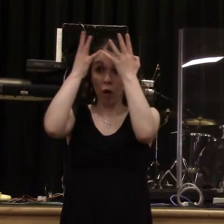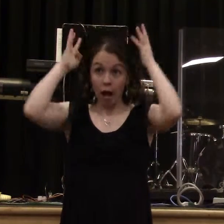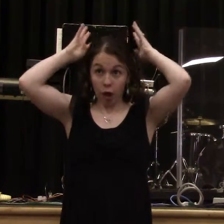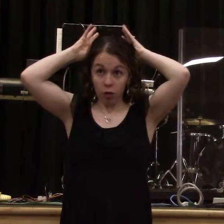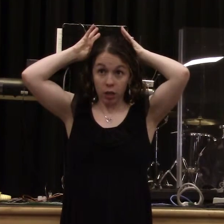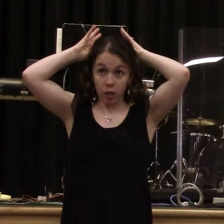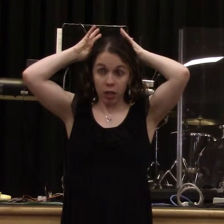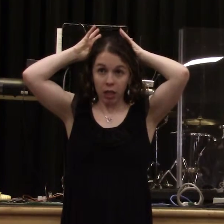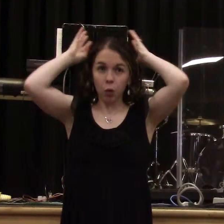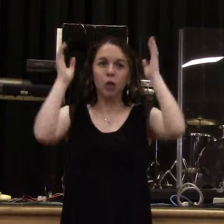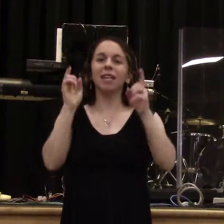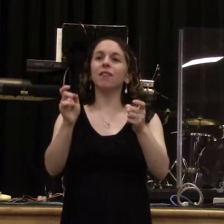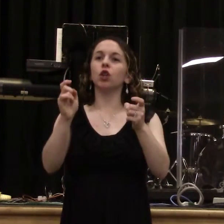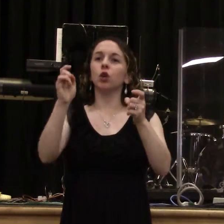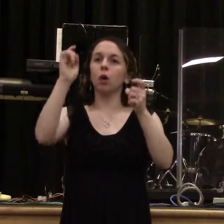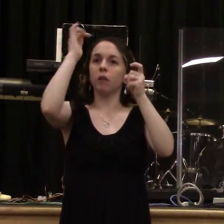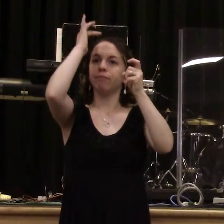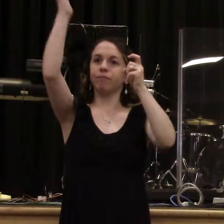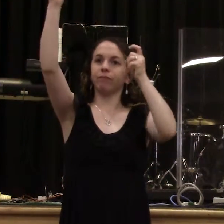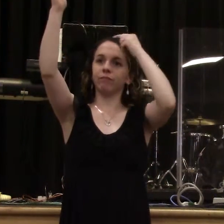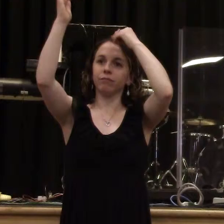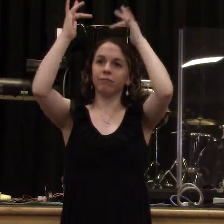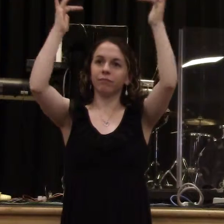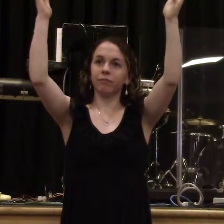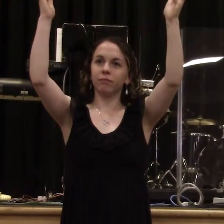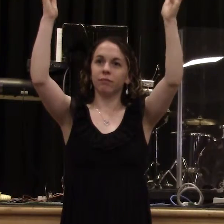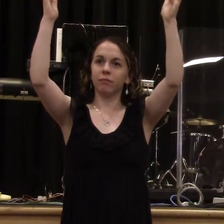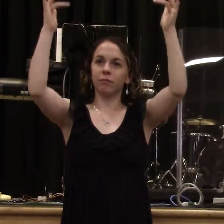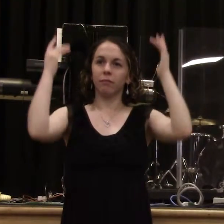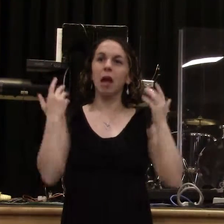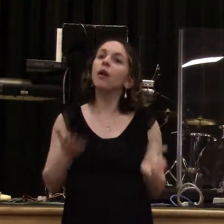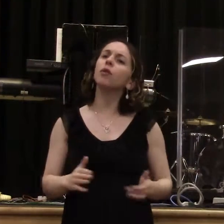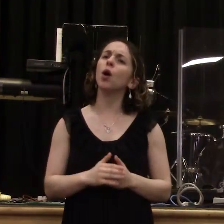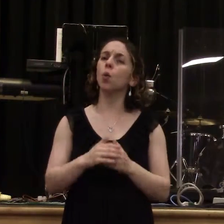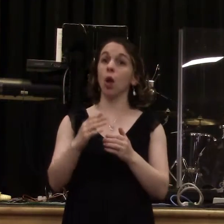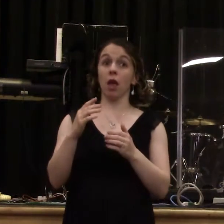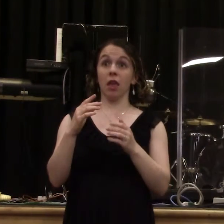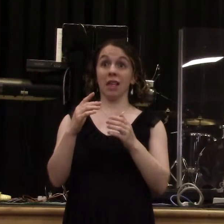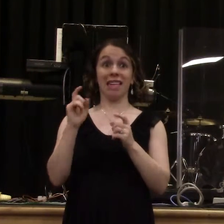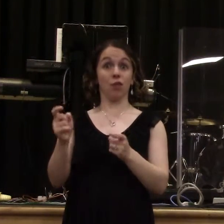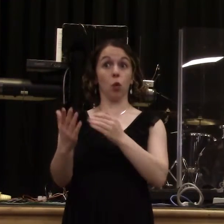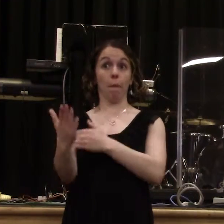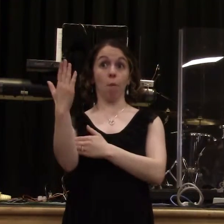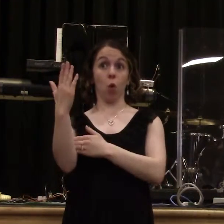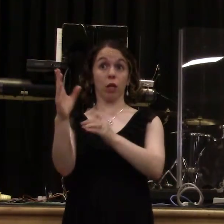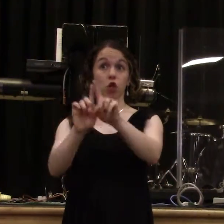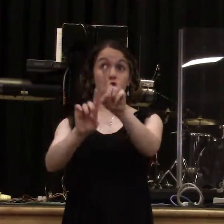Hallelujah. That everybody knows. You'll see the shining of Jesus in your very crown that you have on your head. And that might be it. I don't know.